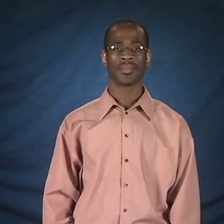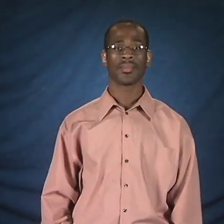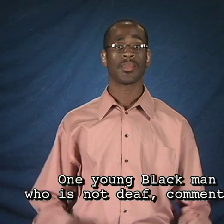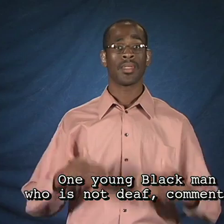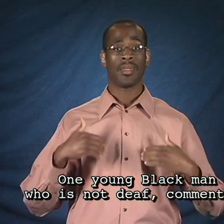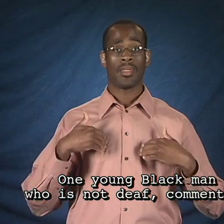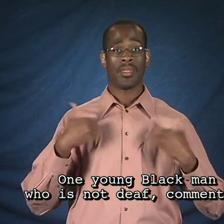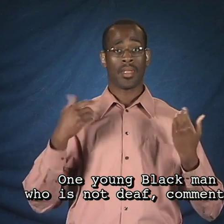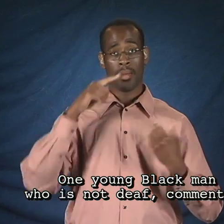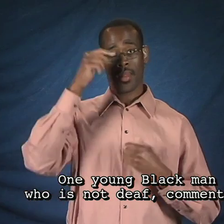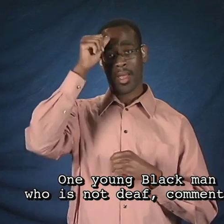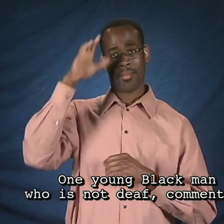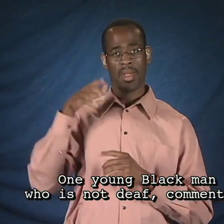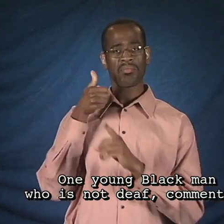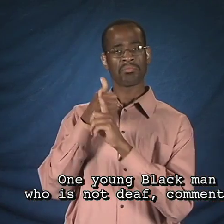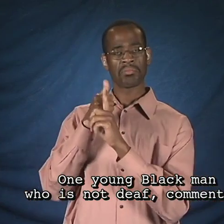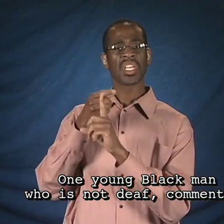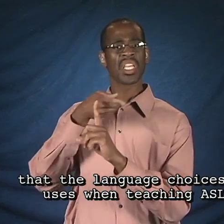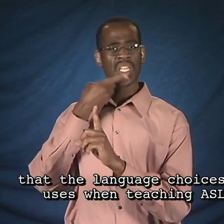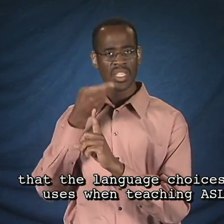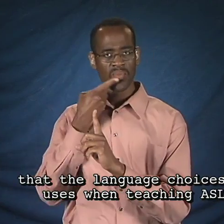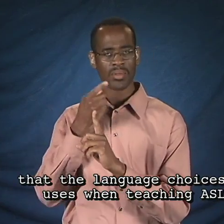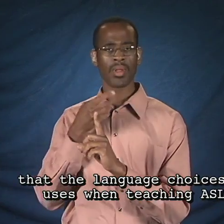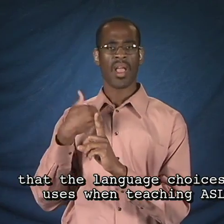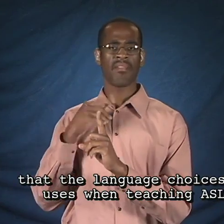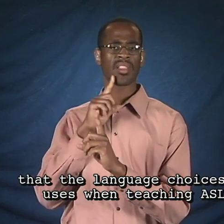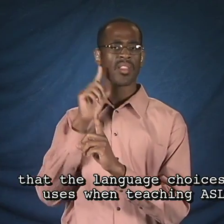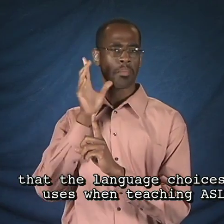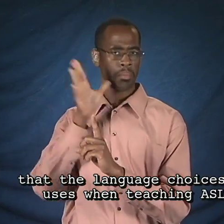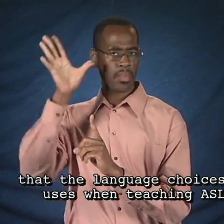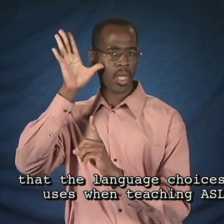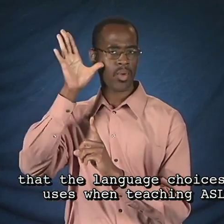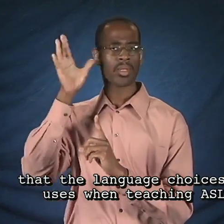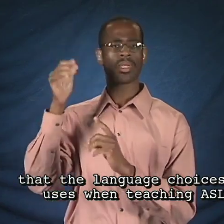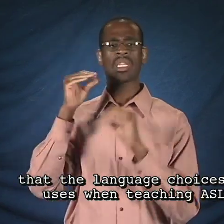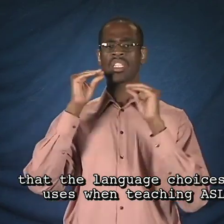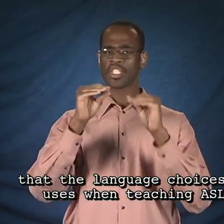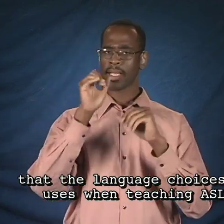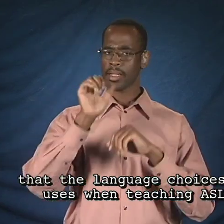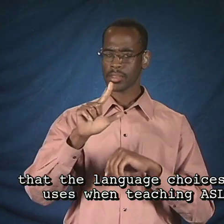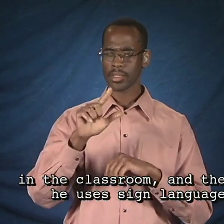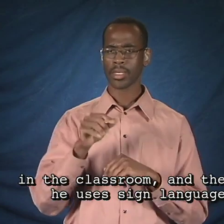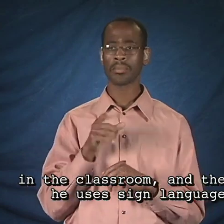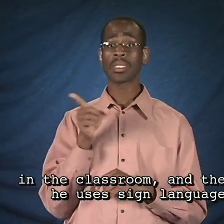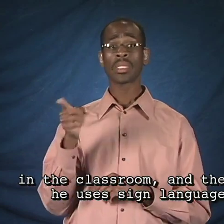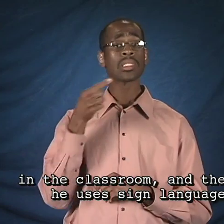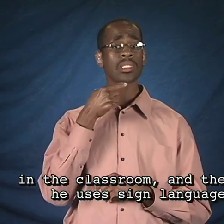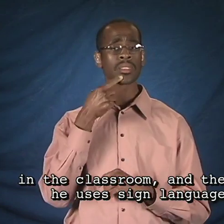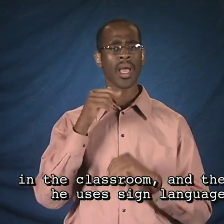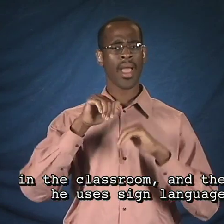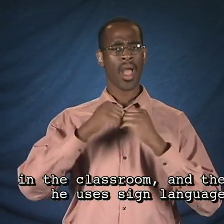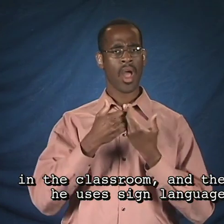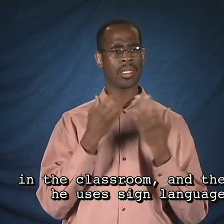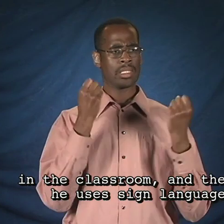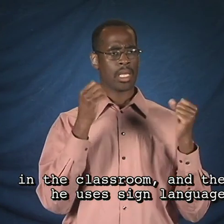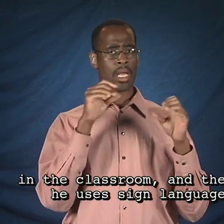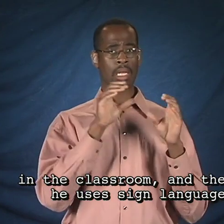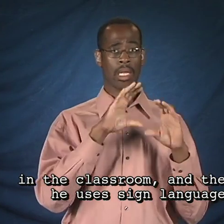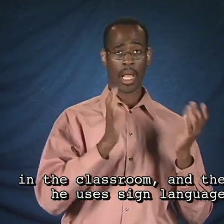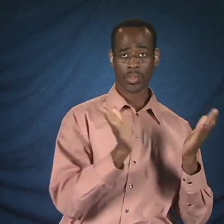One young Black man who is not deaf commented that the language choices he uses when teaching ASL in the classroom, and the way he uses sign language